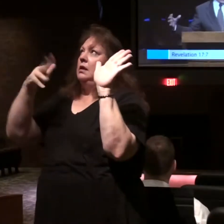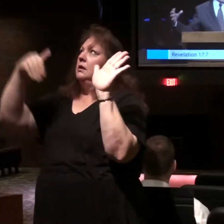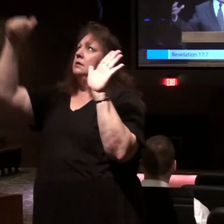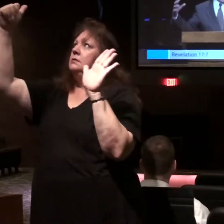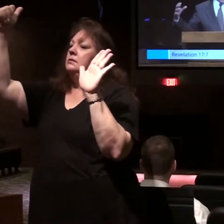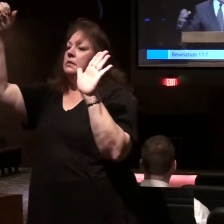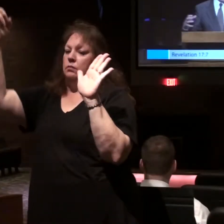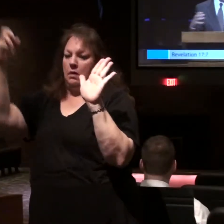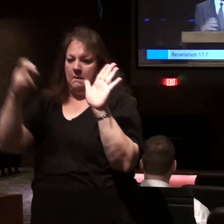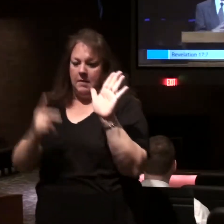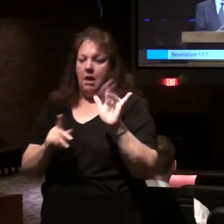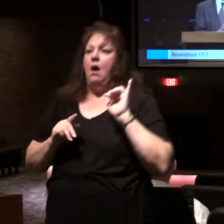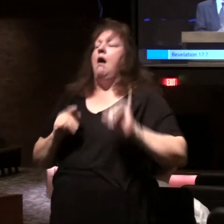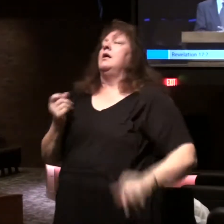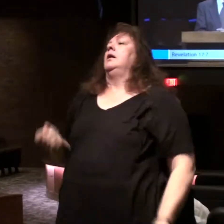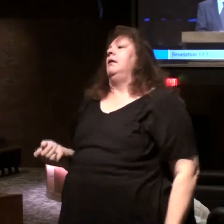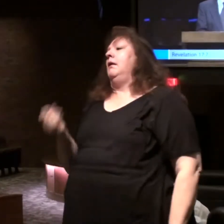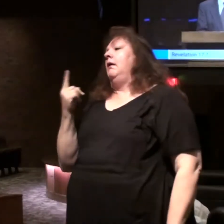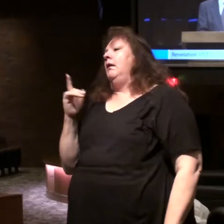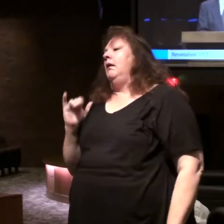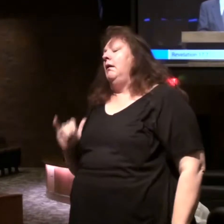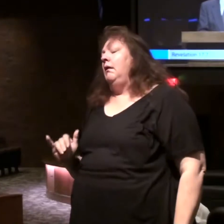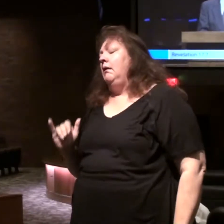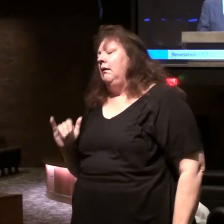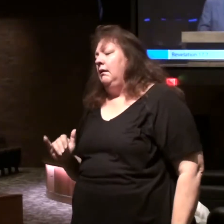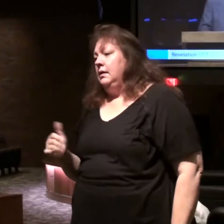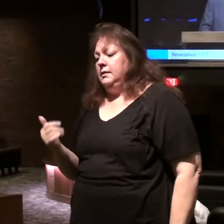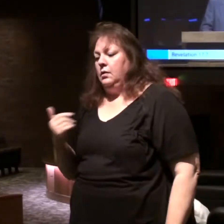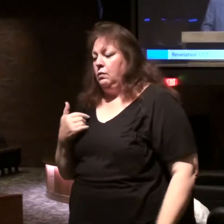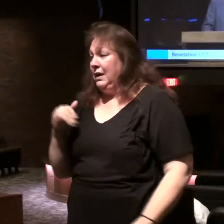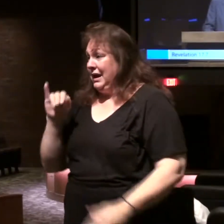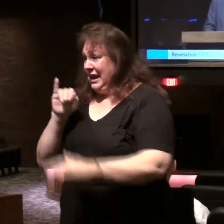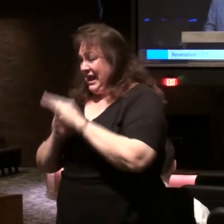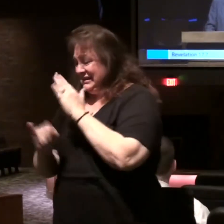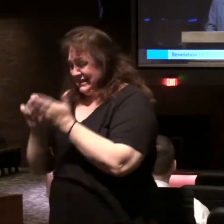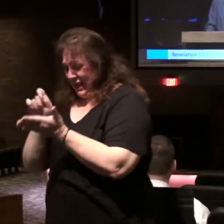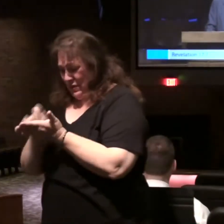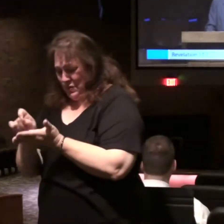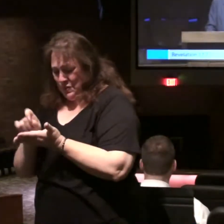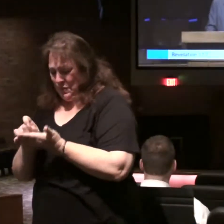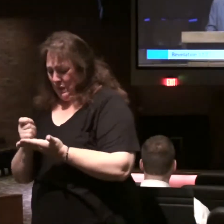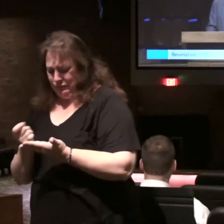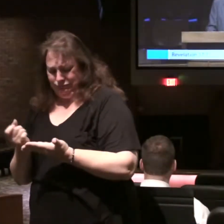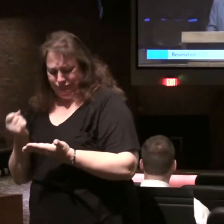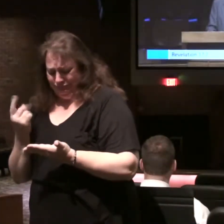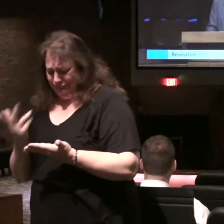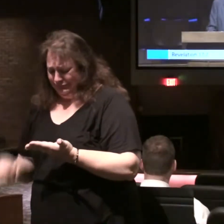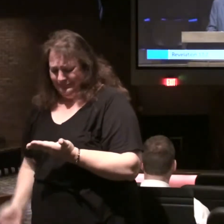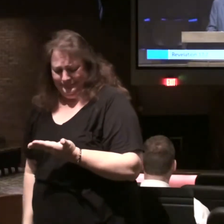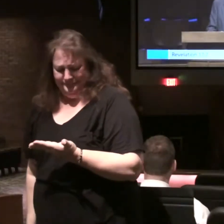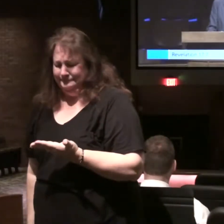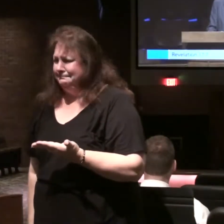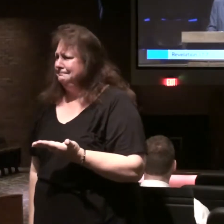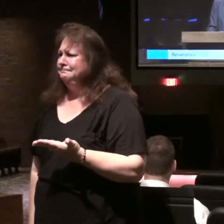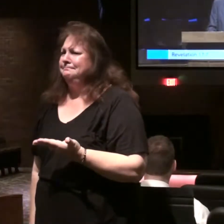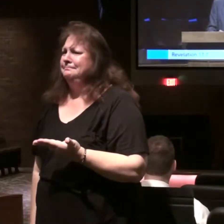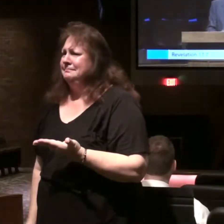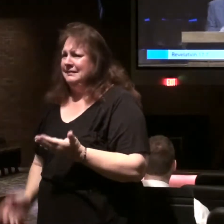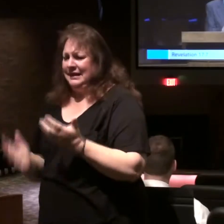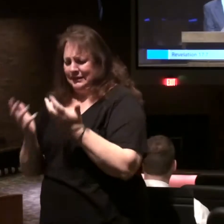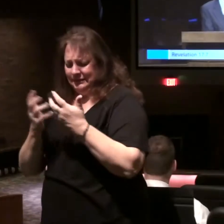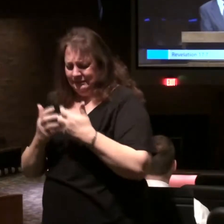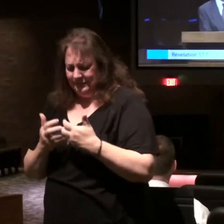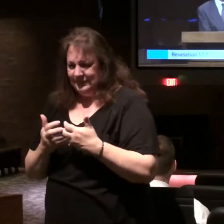order has become clear. That was not clear when Isaiah wrote, for example, hundreds of years before Christ.